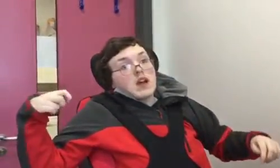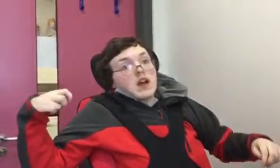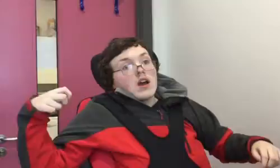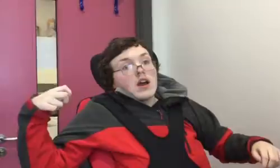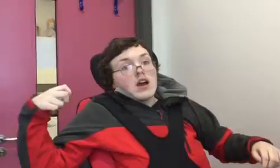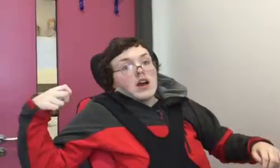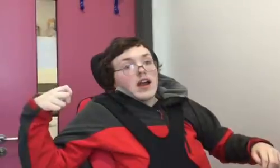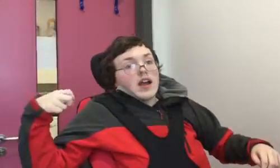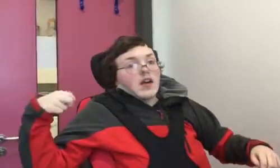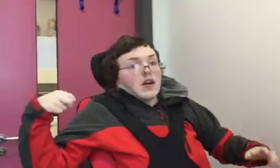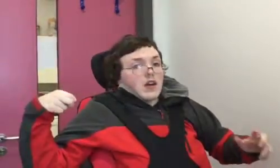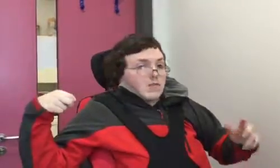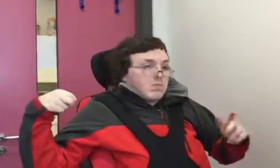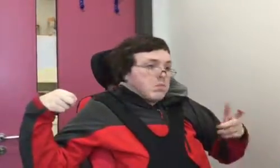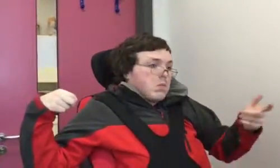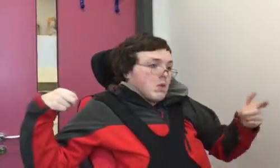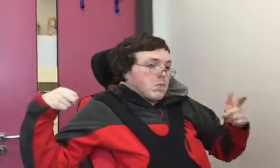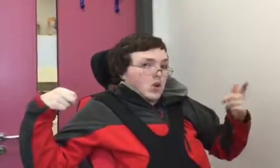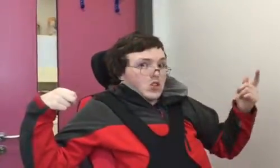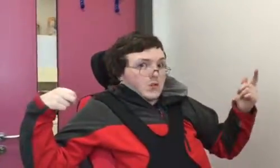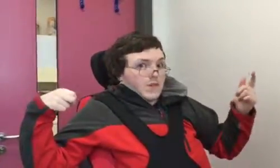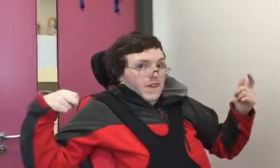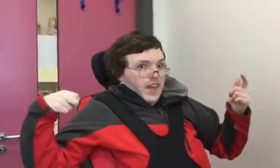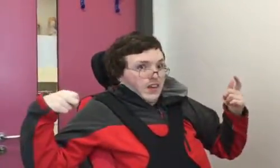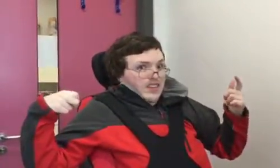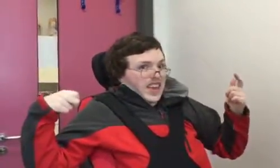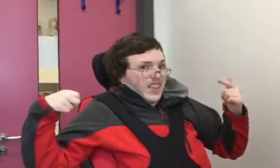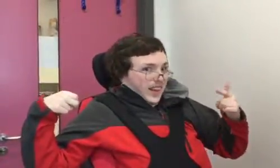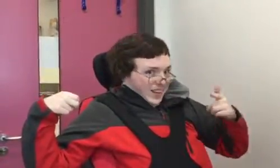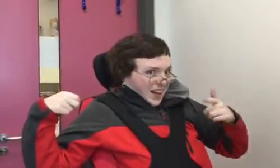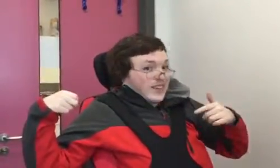but jobs are very hard to get these days.